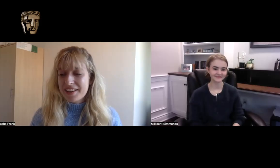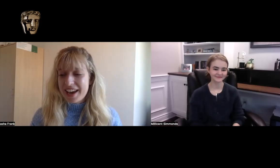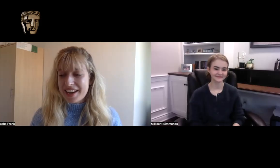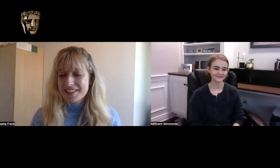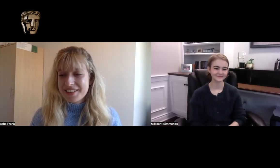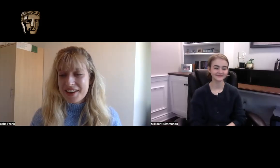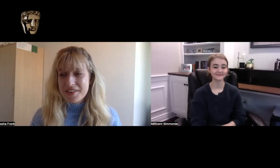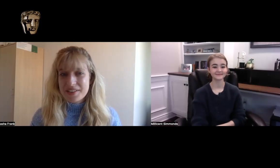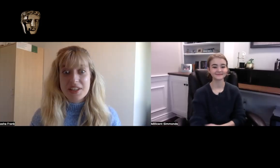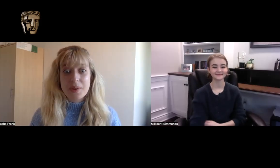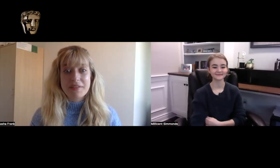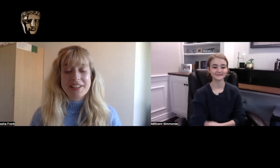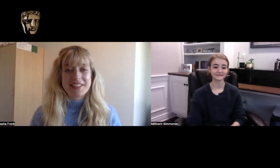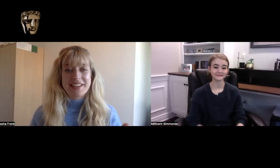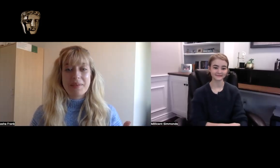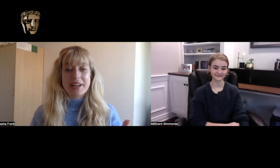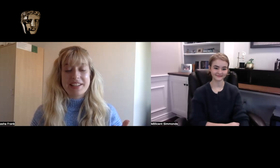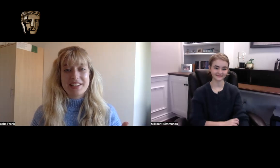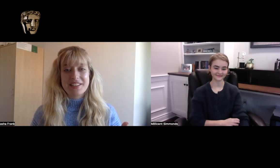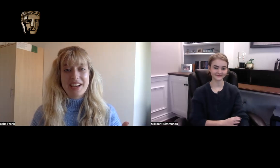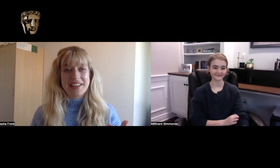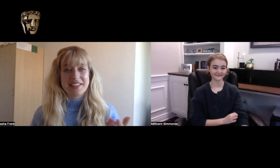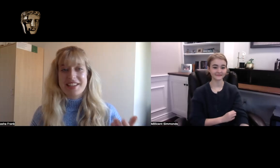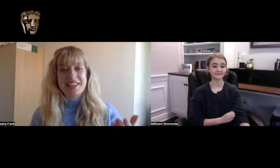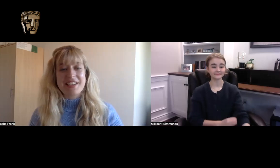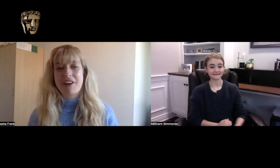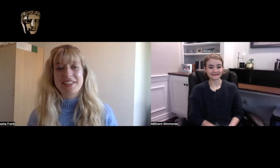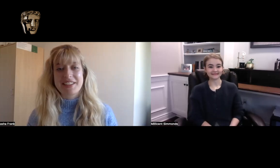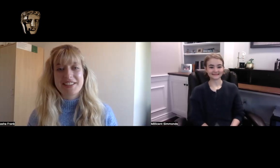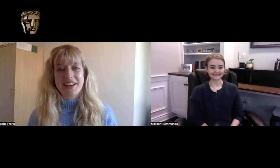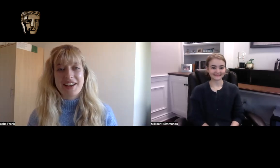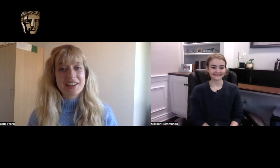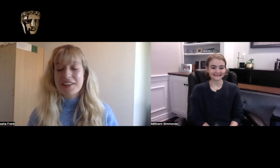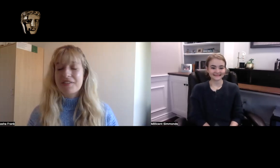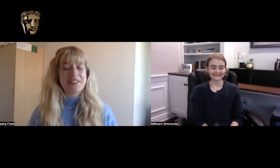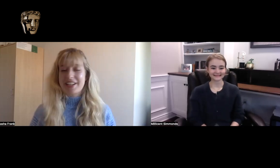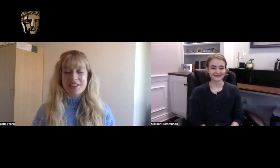Okay, so you were recently nominated as an EE Rising Star. Congratulations.